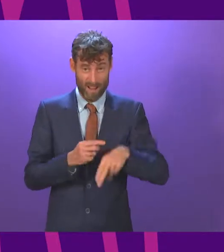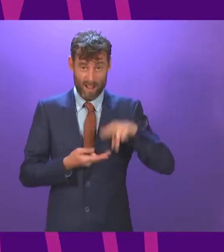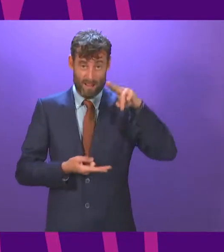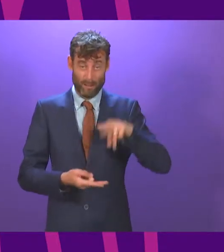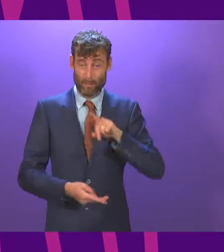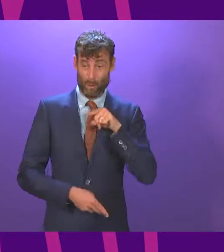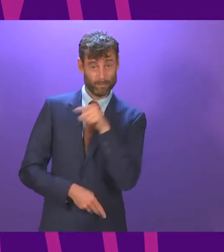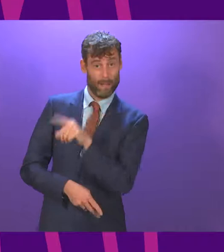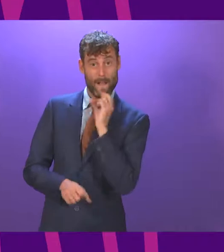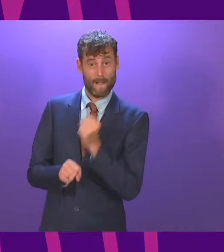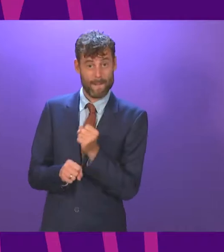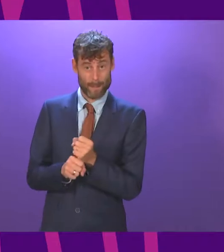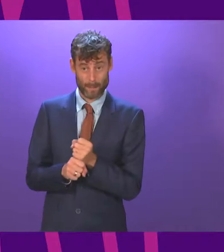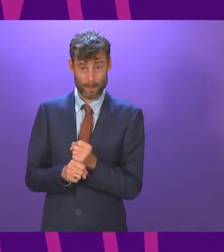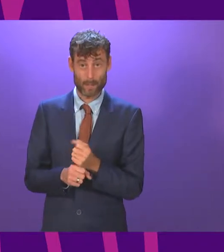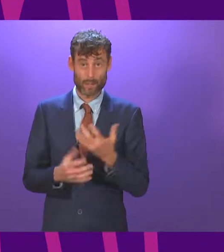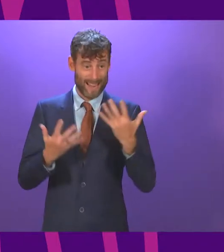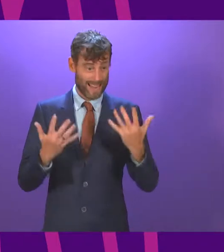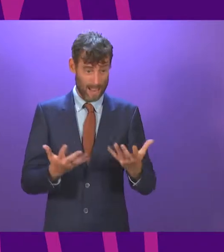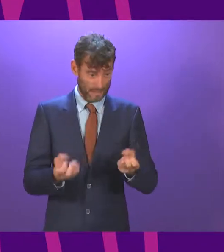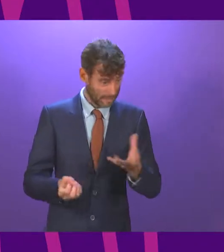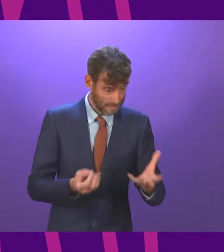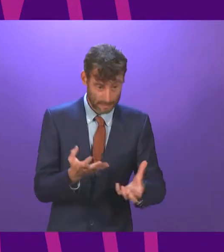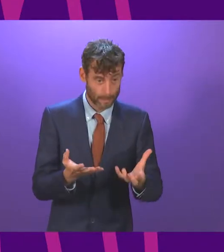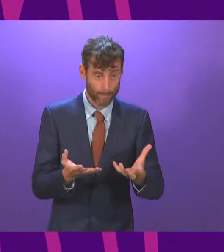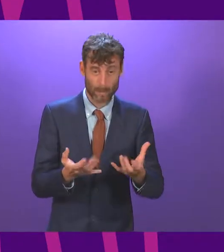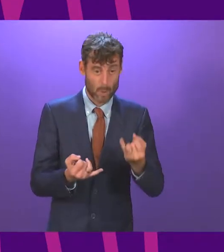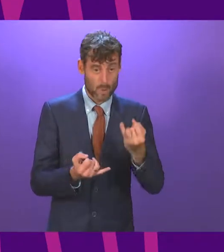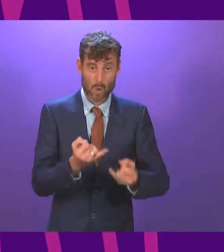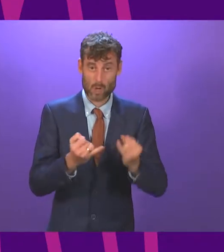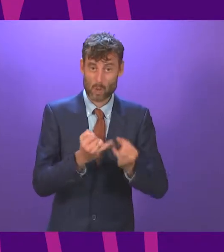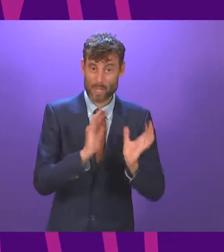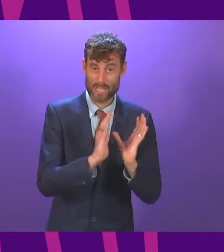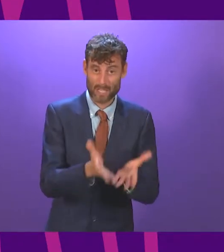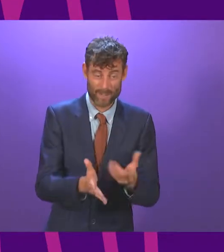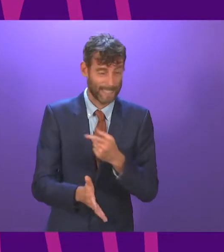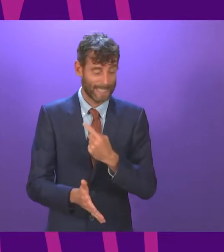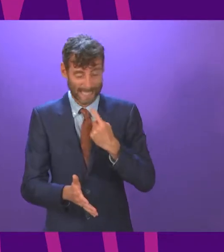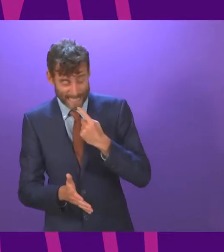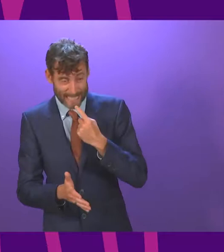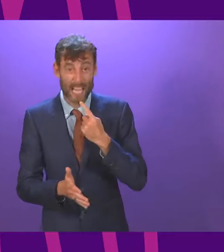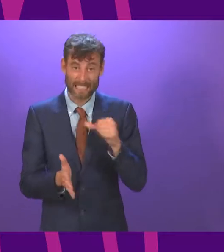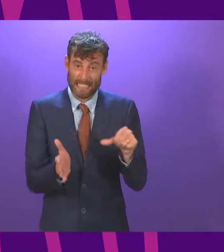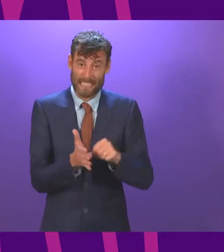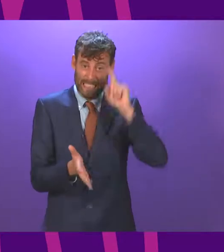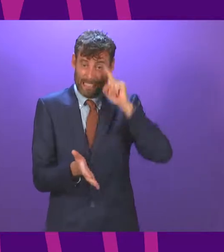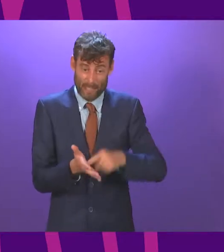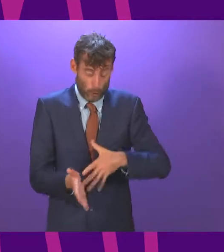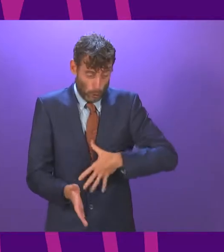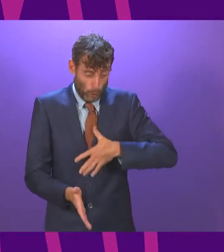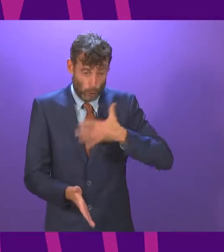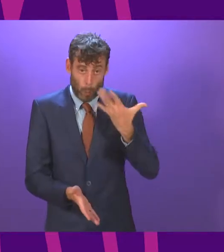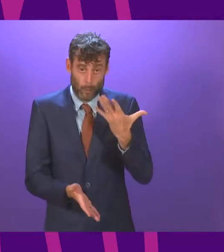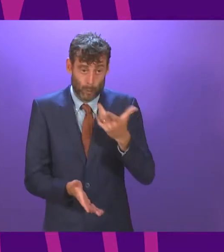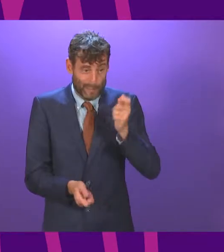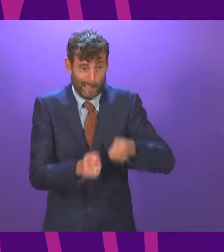placed on local government have created a perfect storm. So the fact of the matter is people are having to make decisions in councils that are unthinkable. In his own